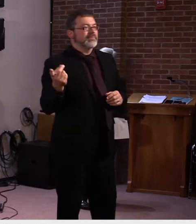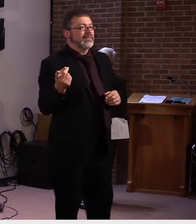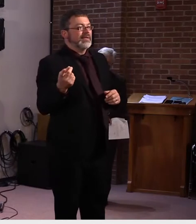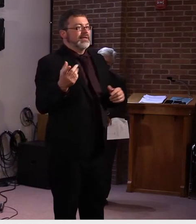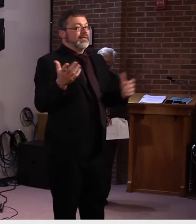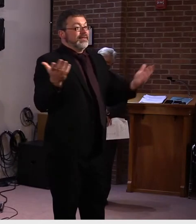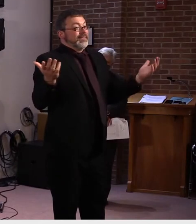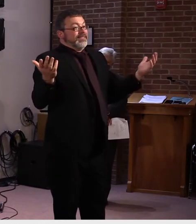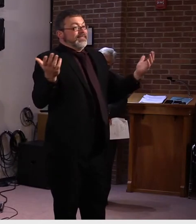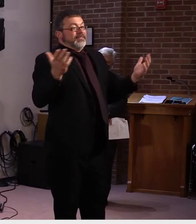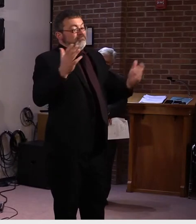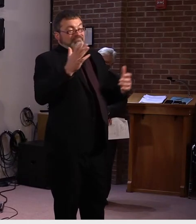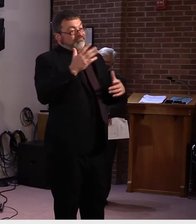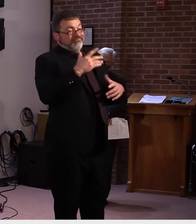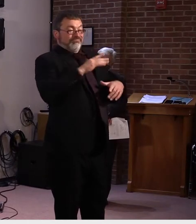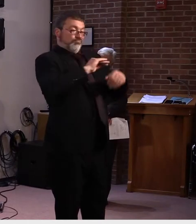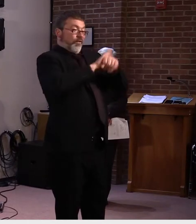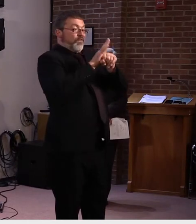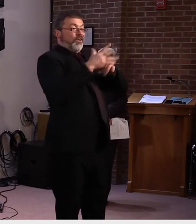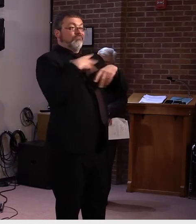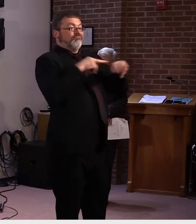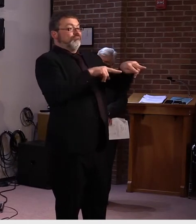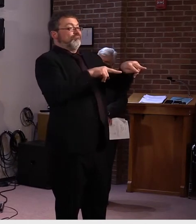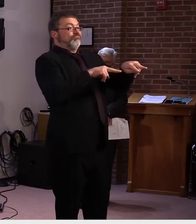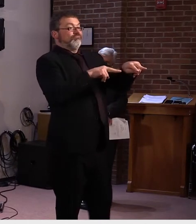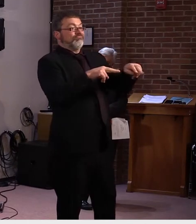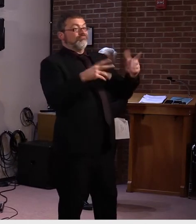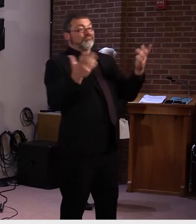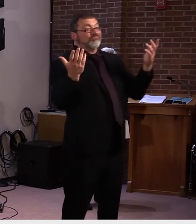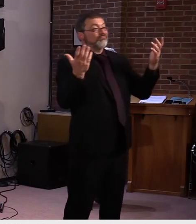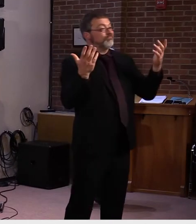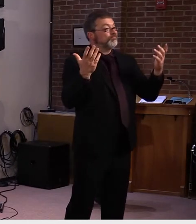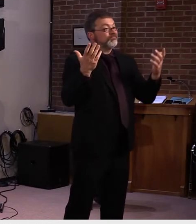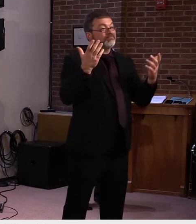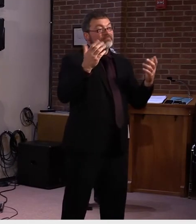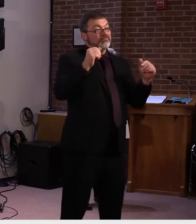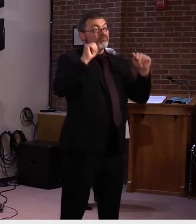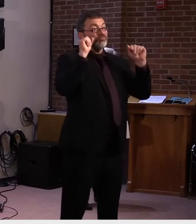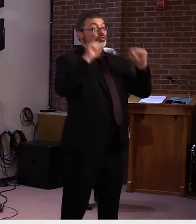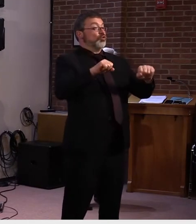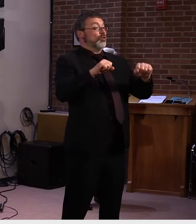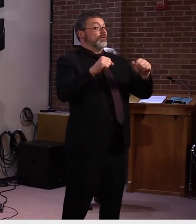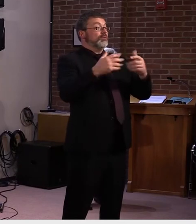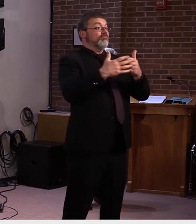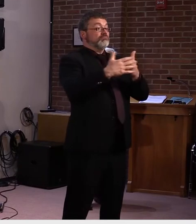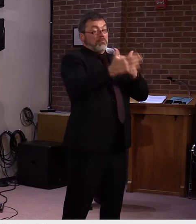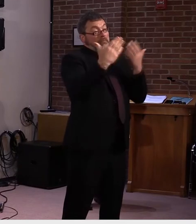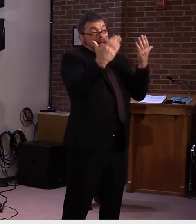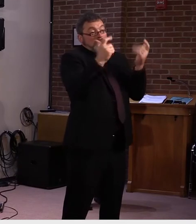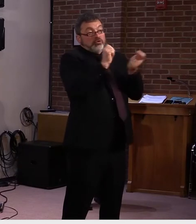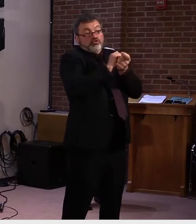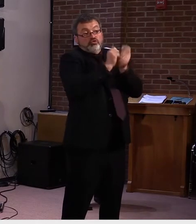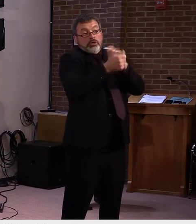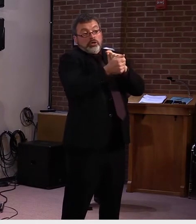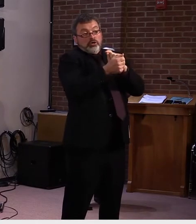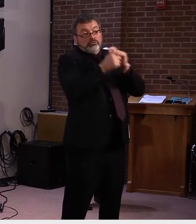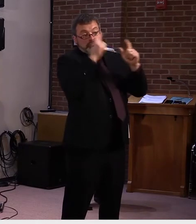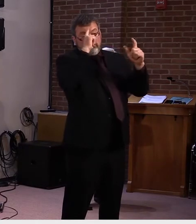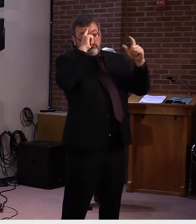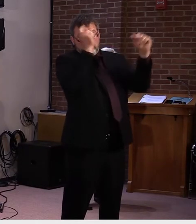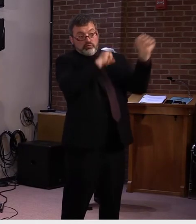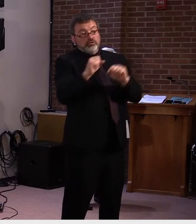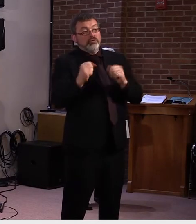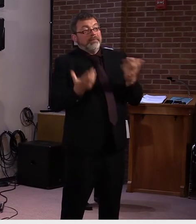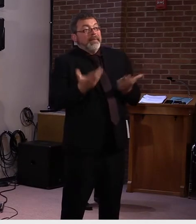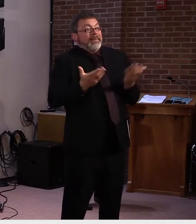there are other approaches. Uh, there could be a point in time, uh, when we could, uh, we could, uh, cease, uh, uh, uh,